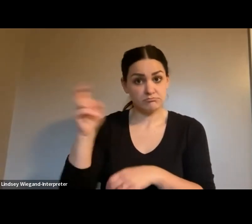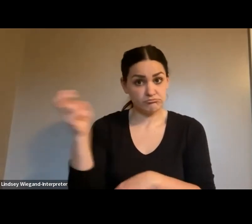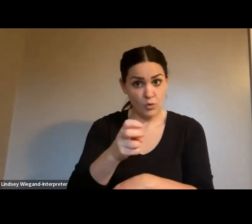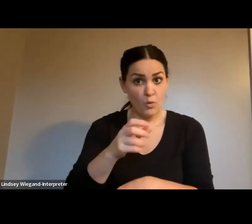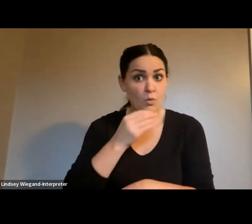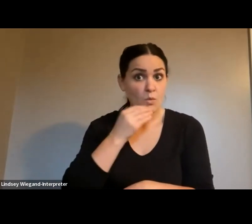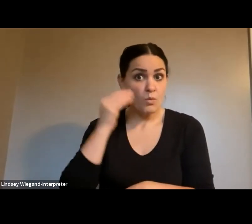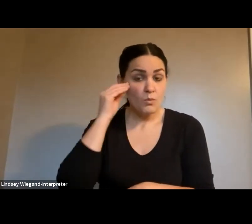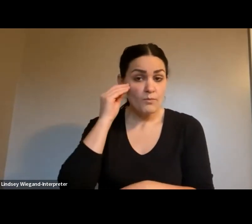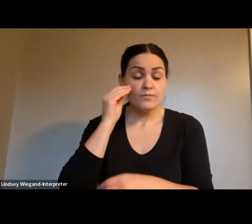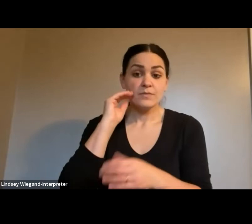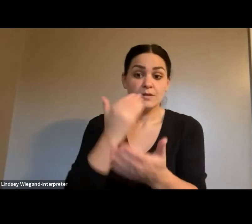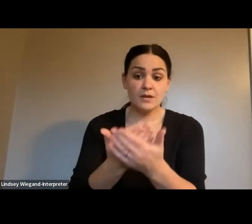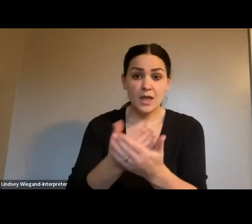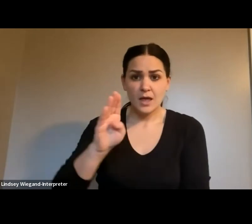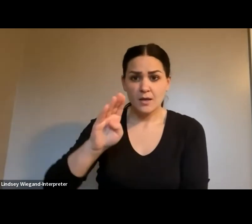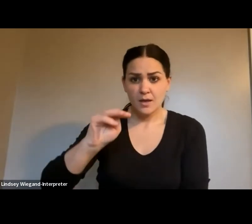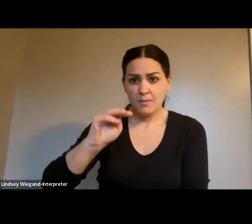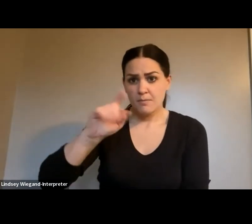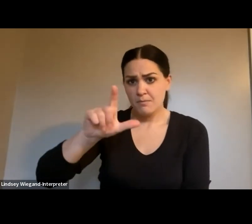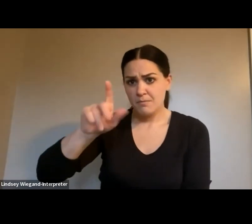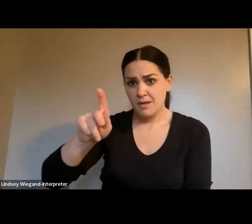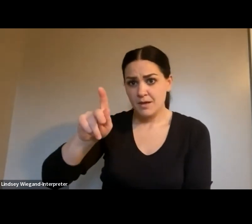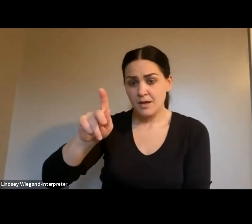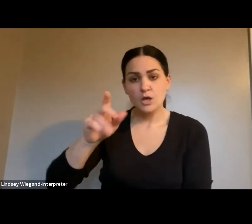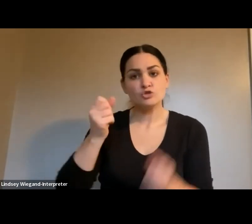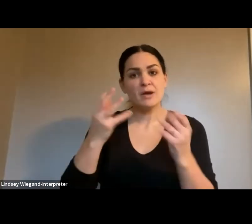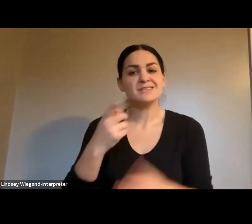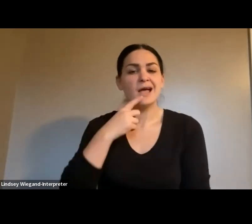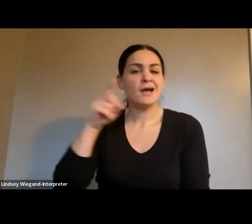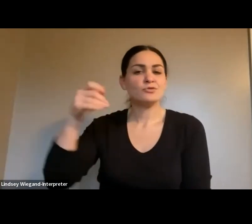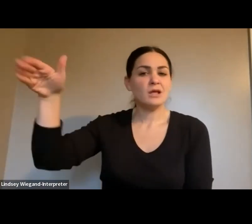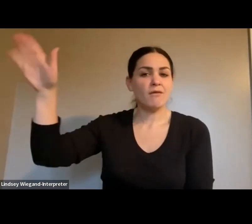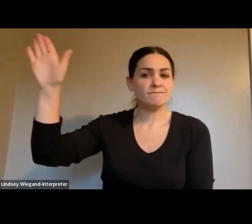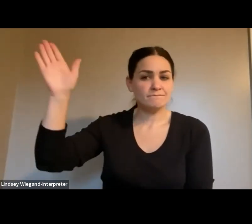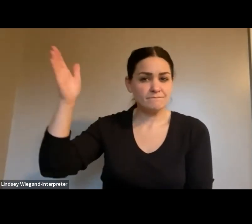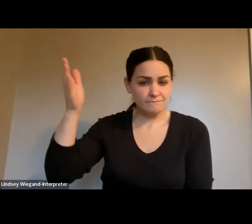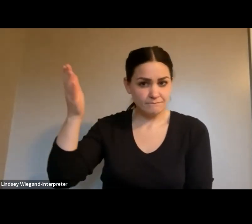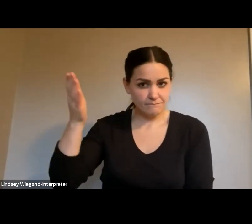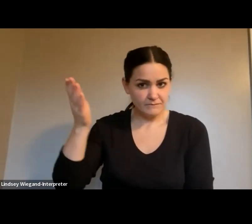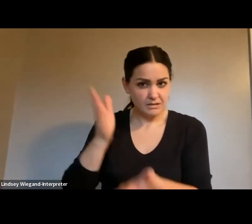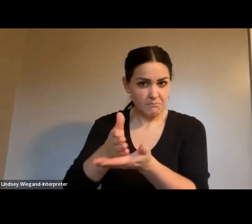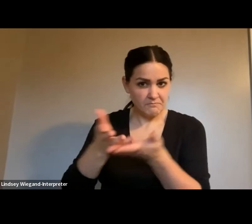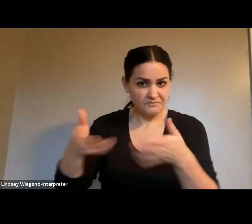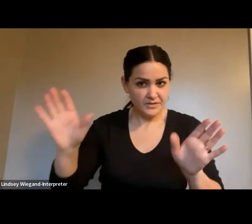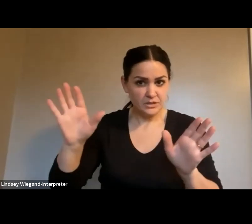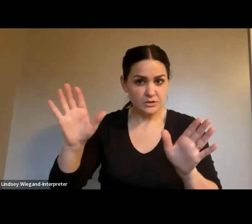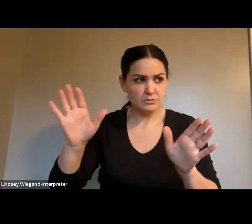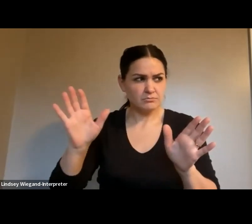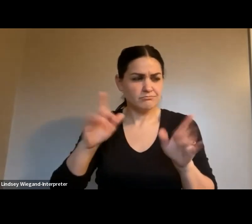last stop. Everyone needs to get off. Well, by that time, all the streets were reopened. So everyone was was pretty confused.